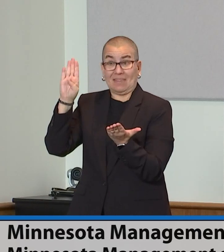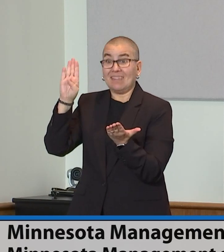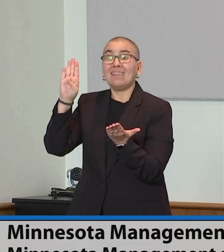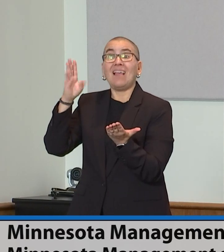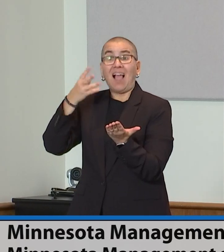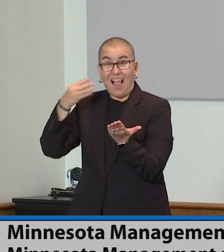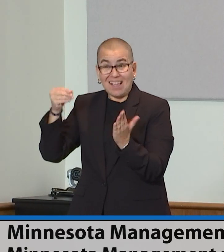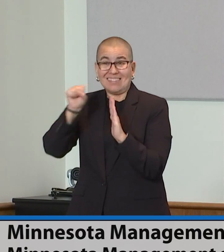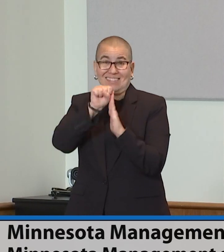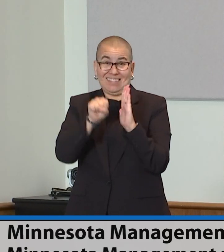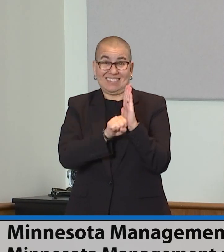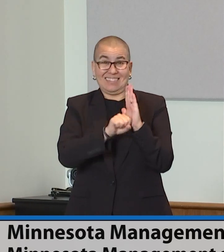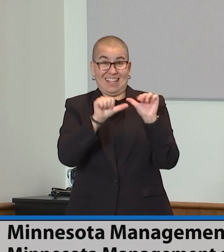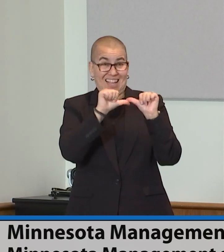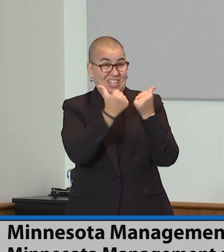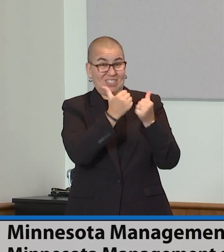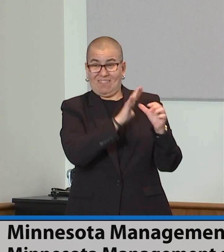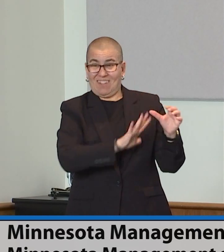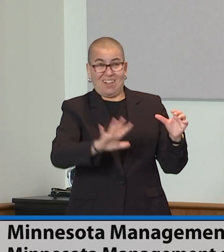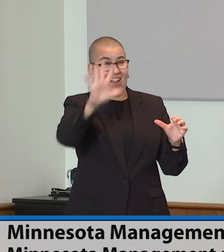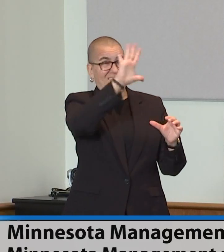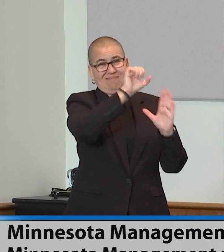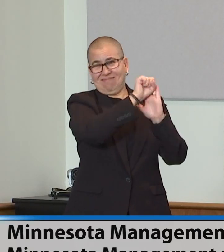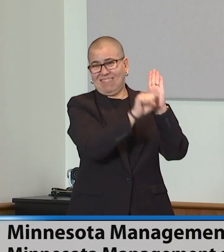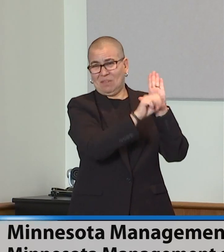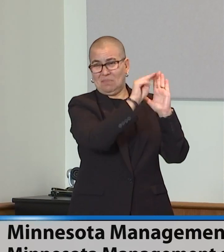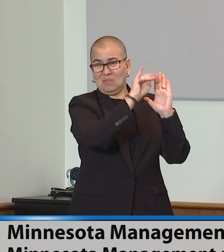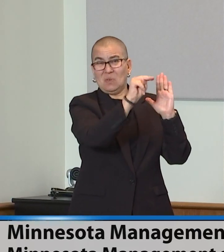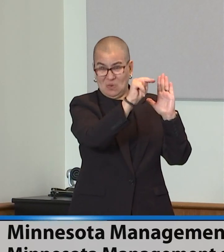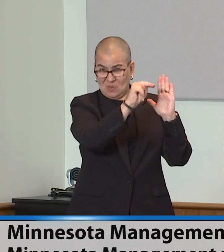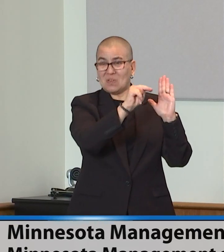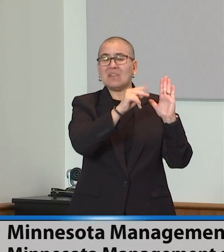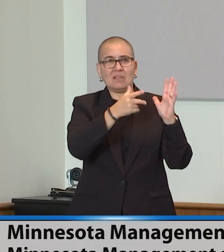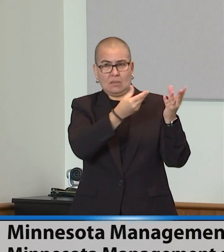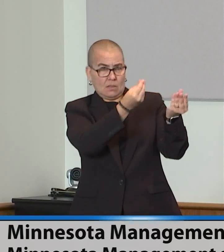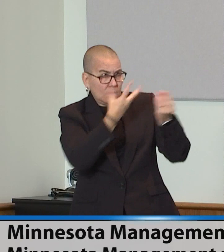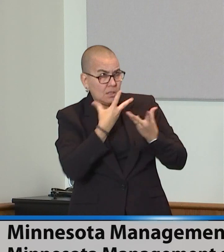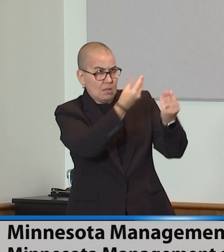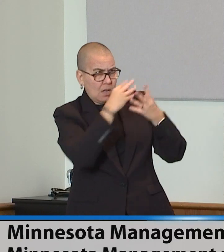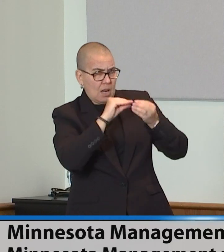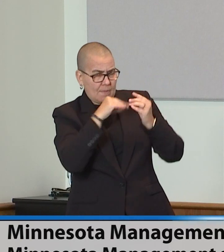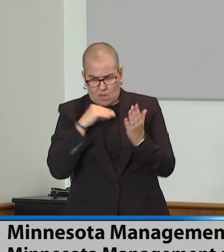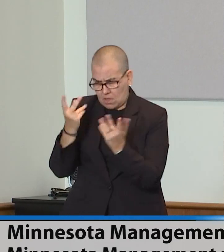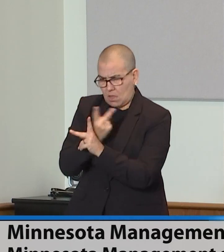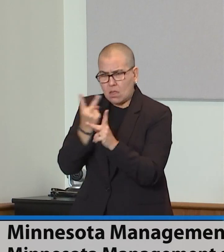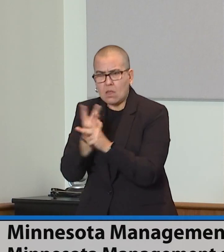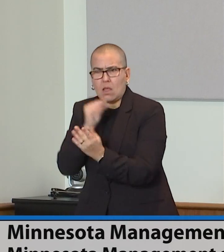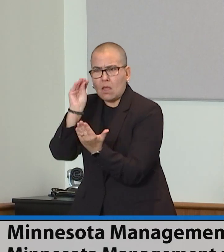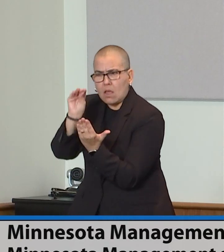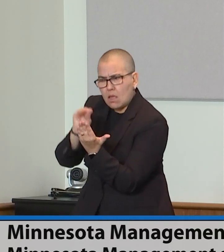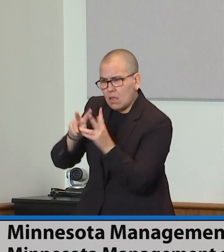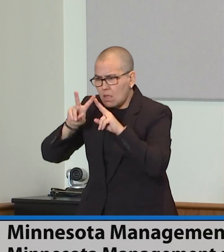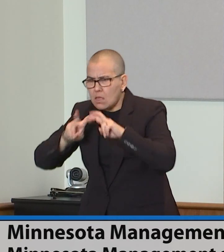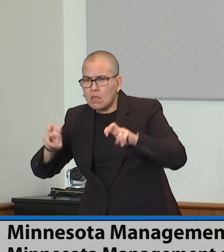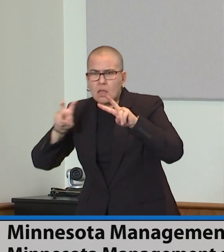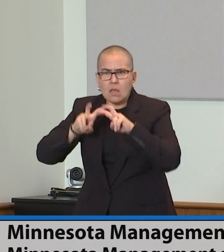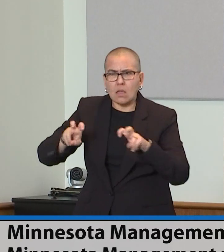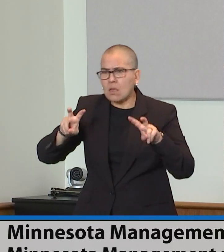the state, many agencies contributing data and important analysis for the forecast that you're going to be listening to today.